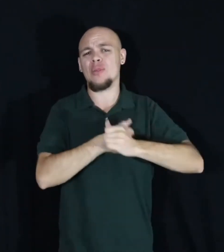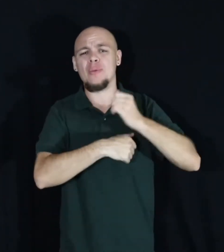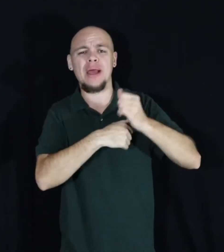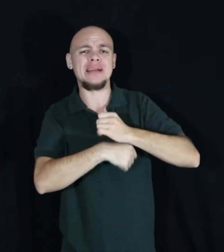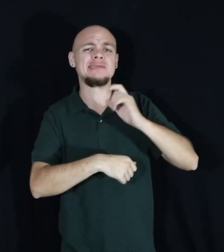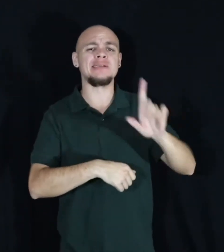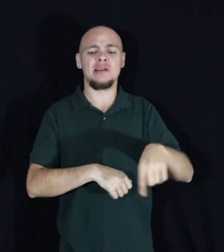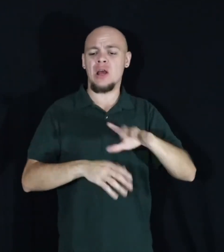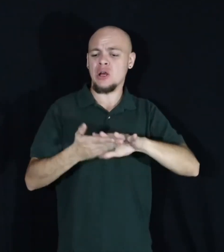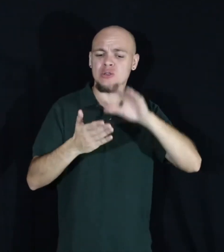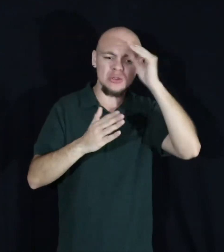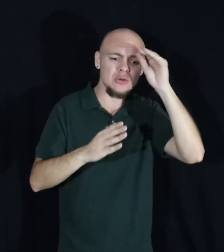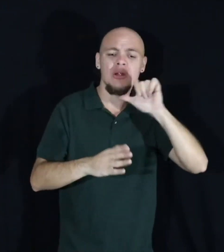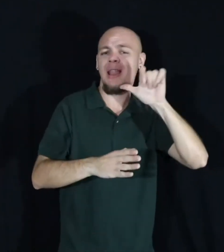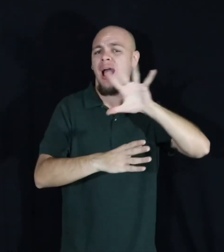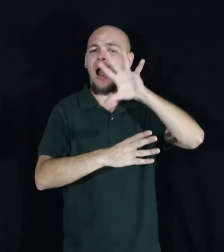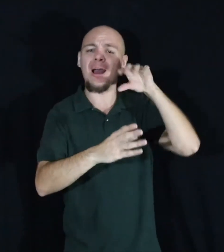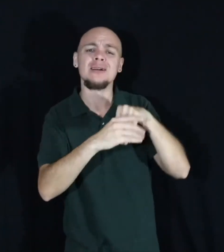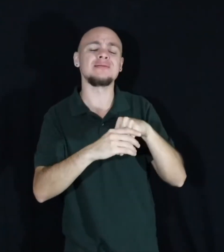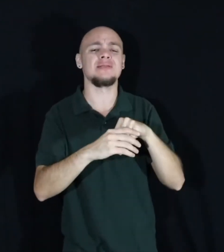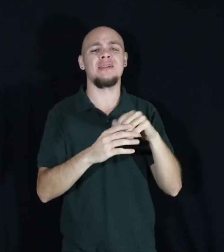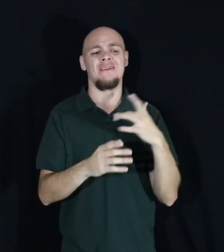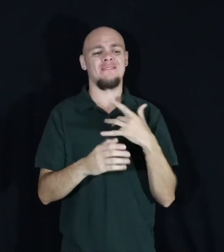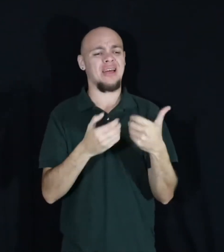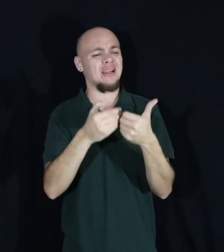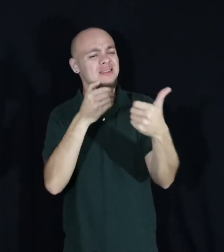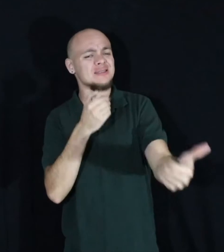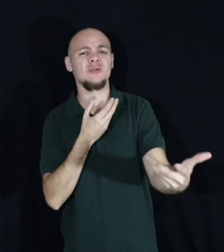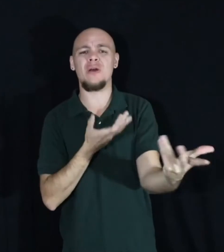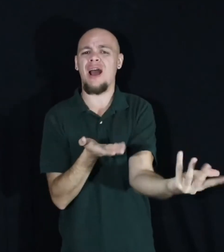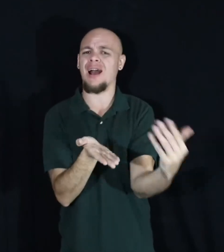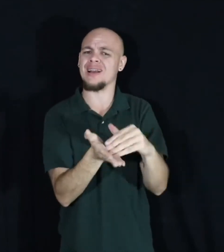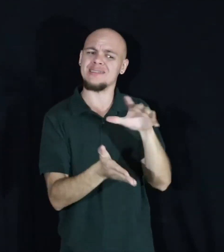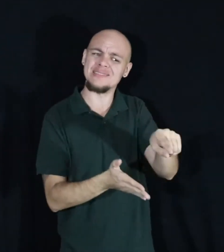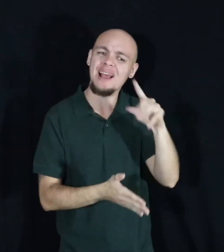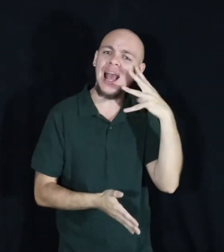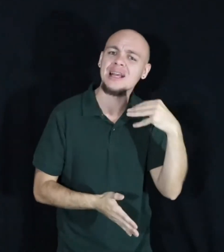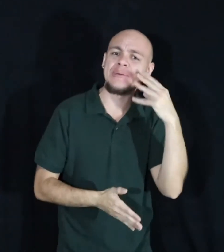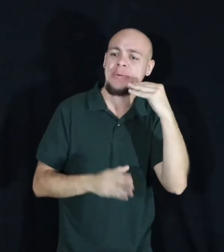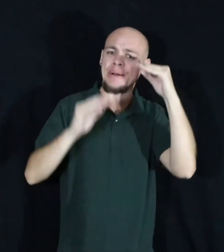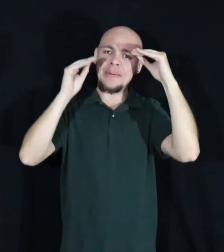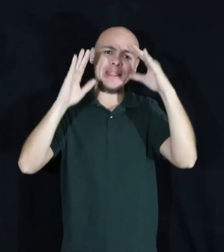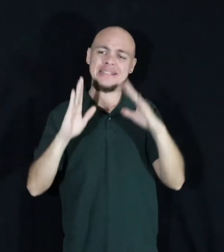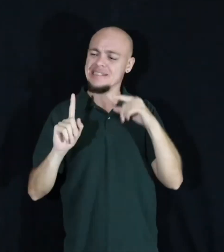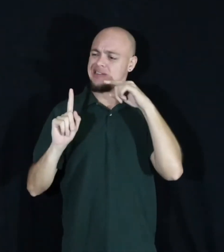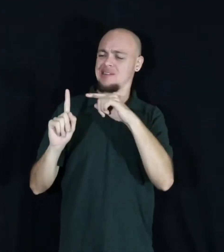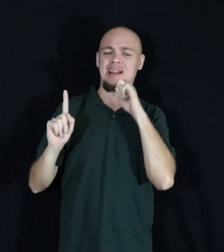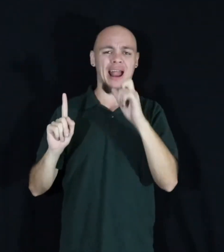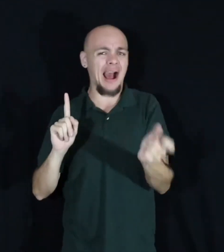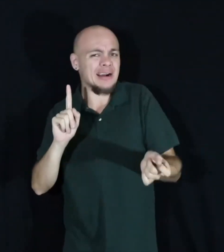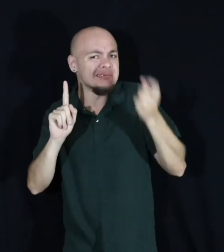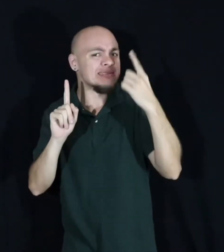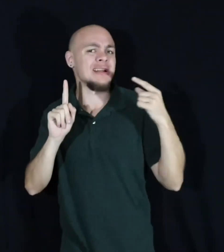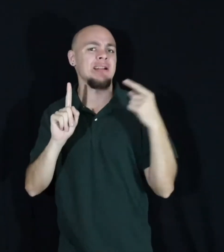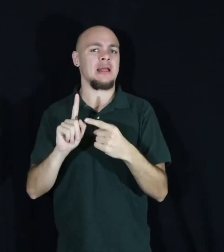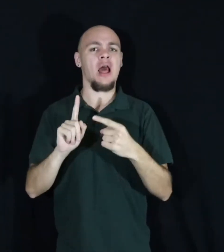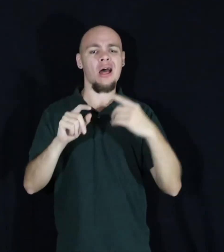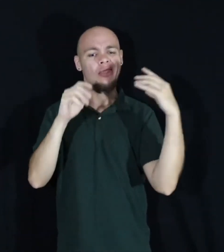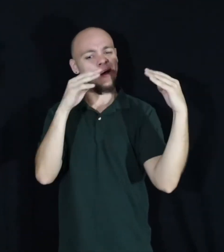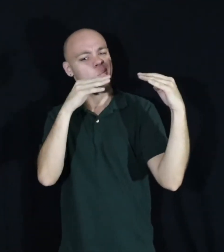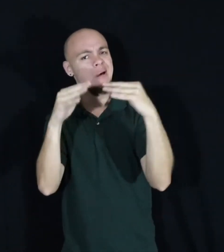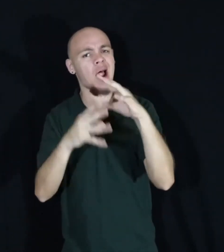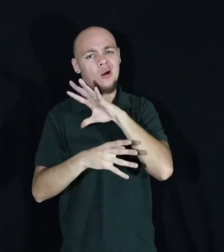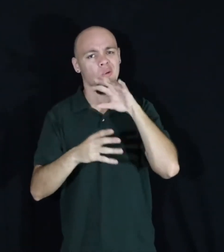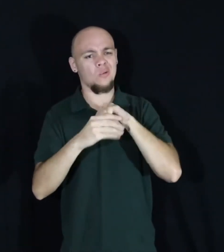no longer included, feels exclusion setting in. What the teacher doesn't comprehend is that the battle is not